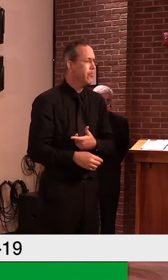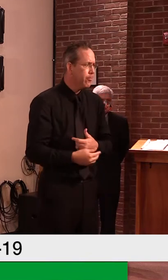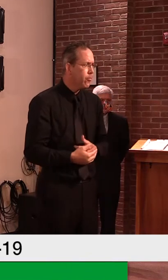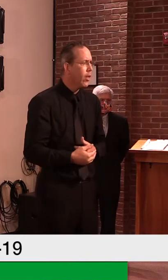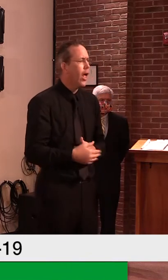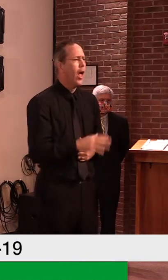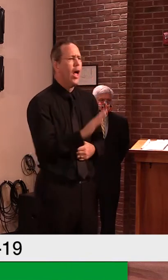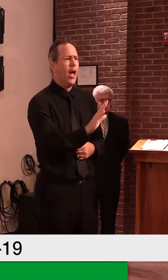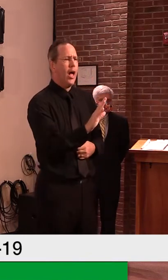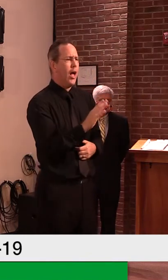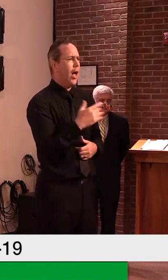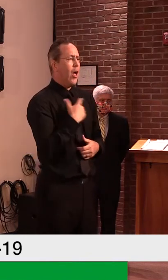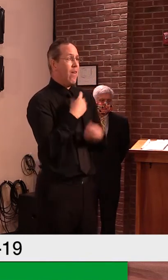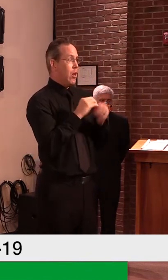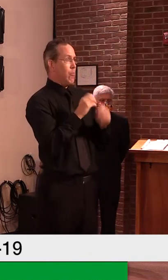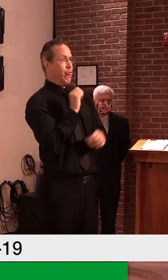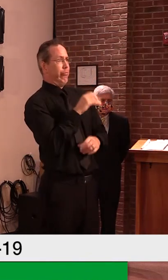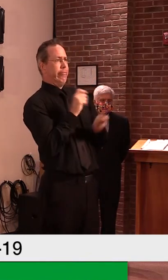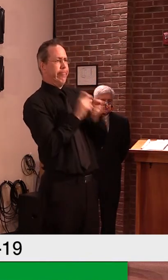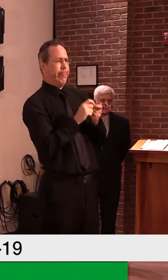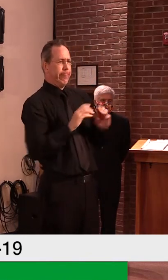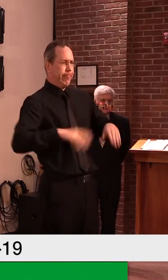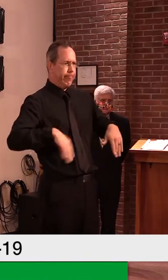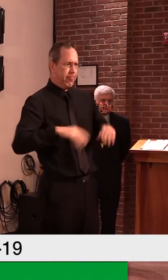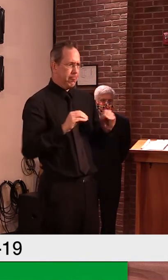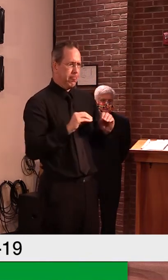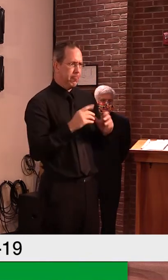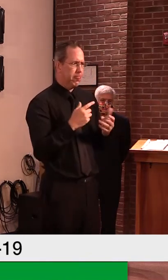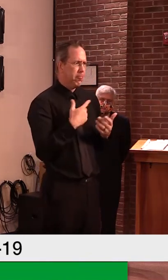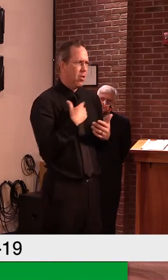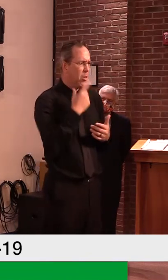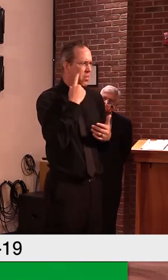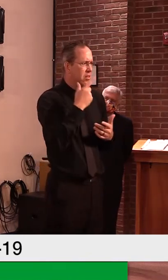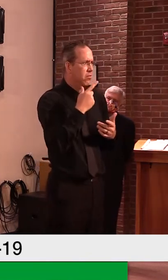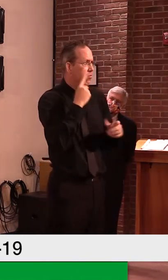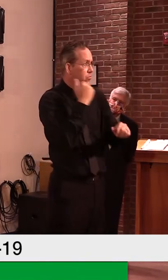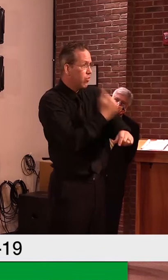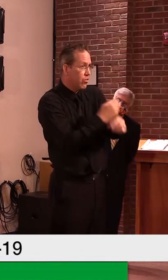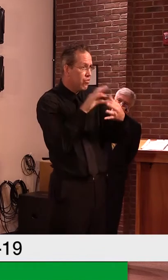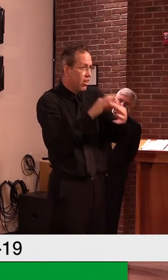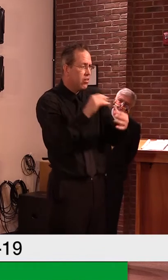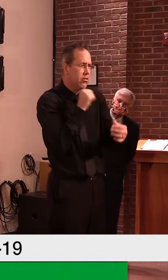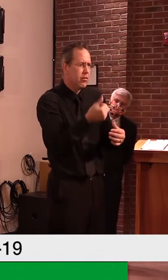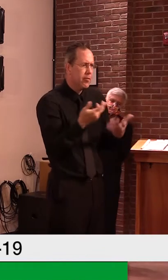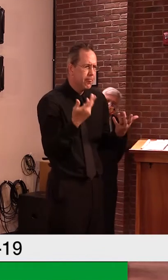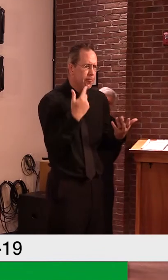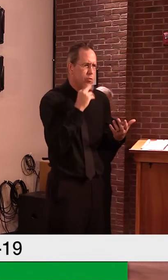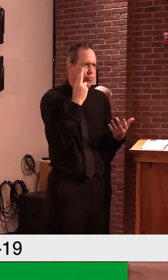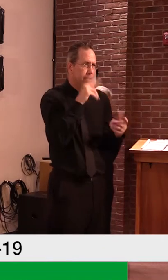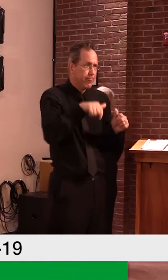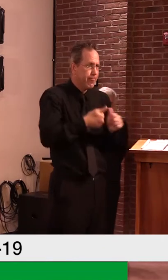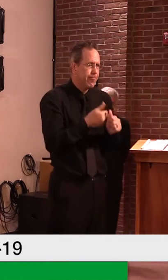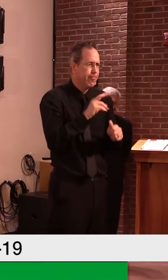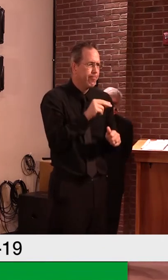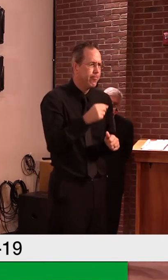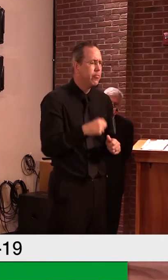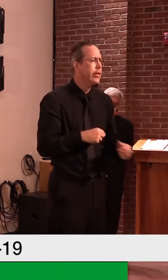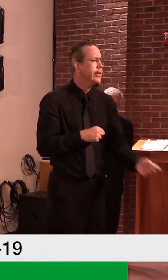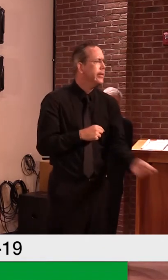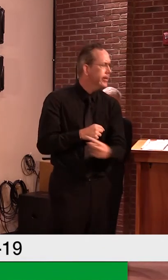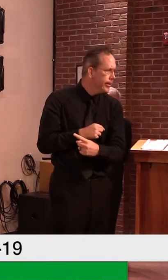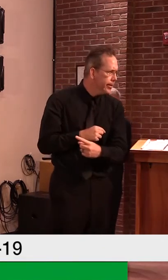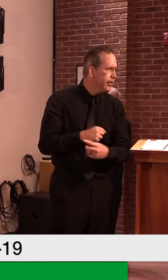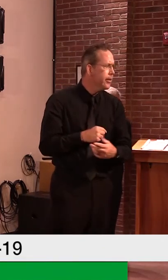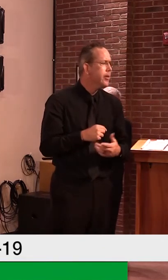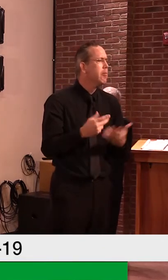uh, was thinking that jail should only be for violent offenders and, um, that, that we'd have to eventually phase out